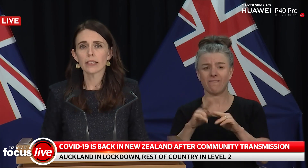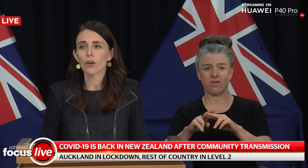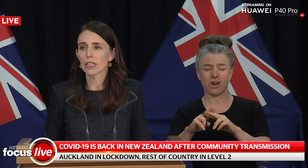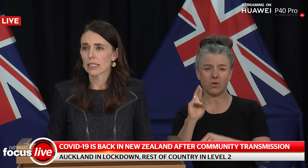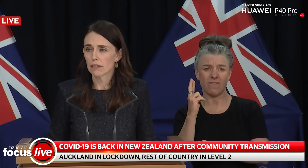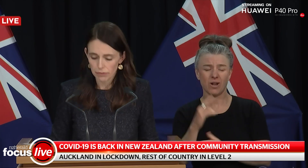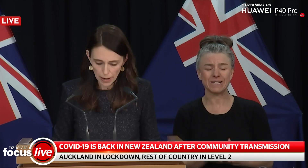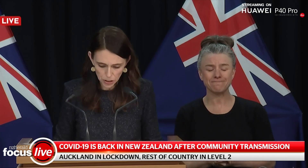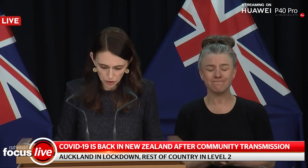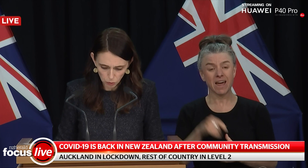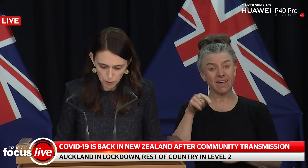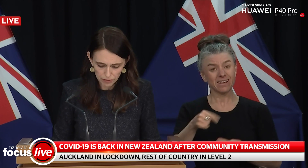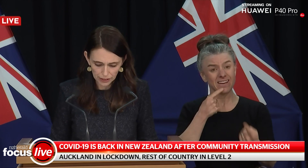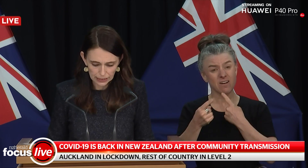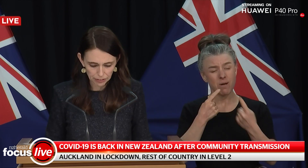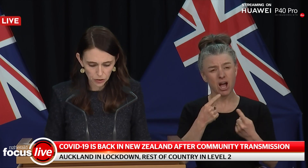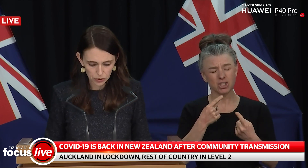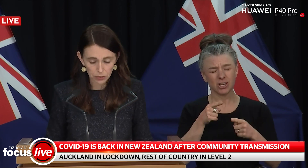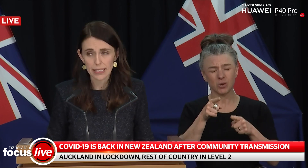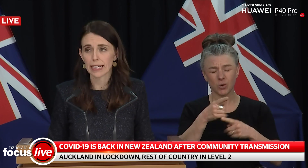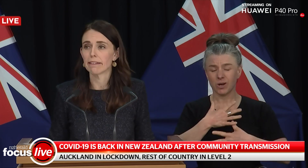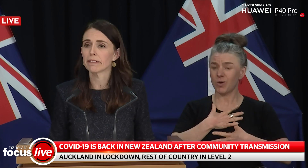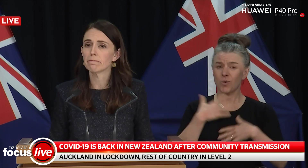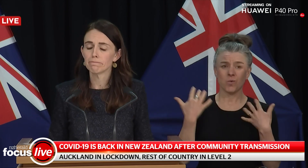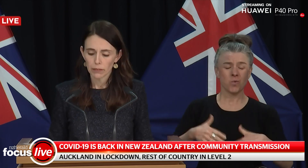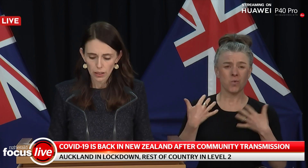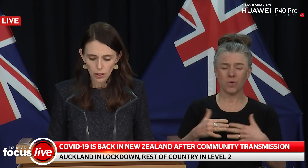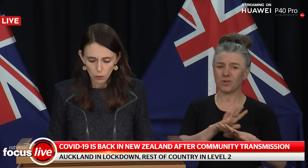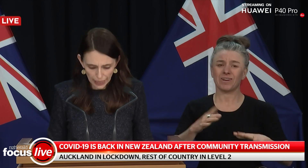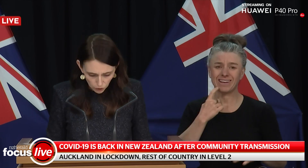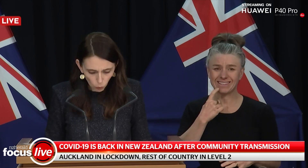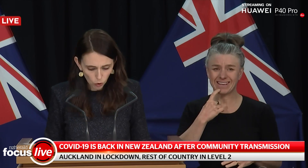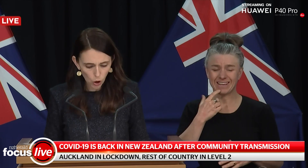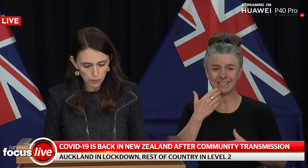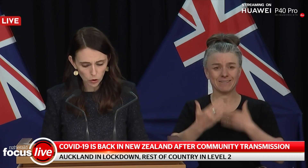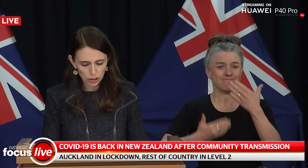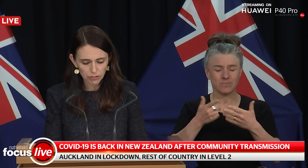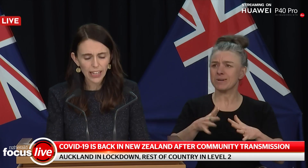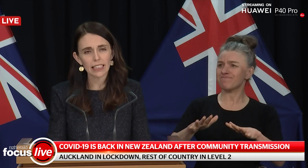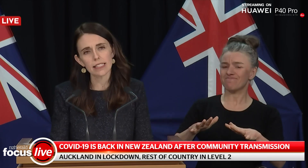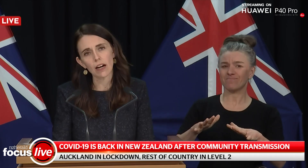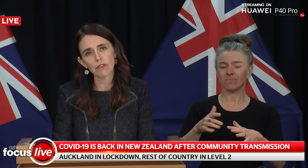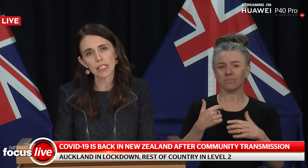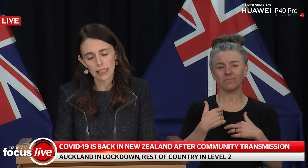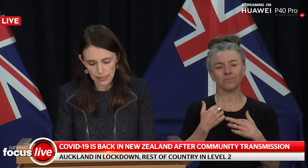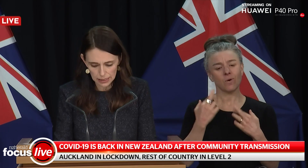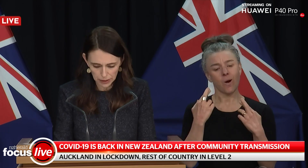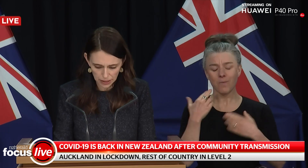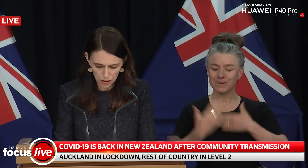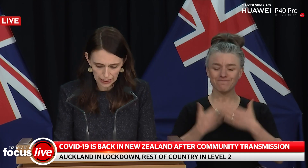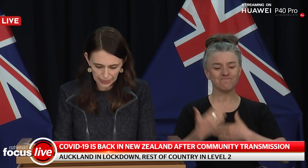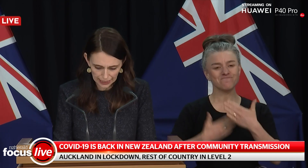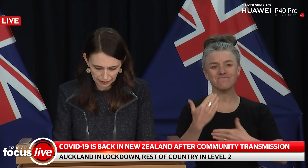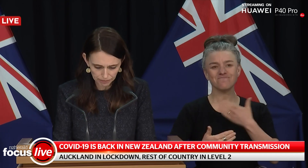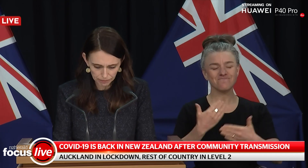I know that this information will be very difficult to receive. We had all hoped not to find ourselves in this